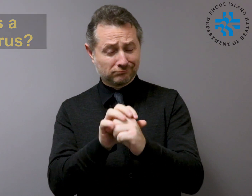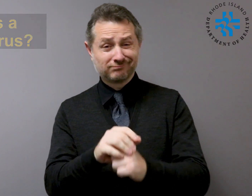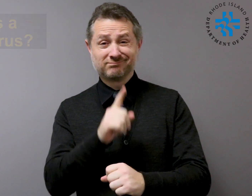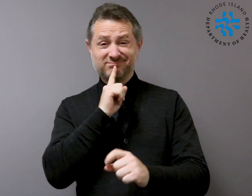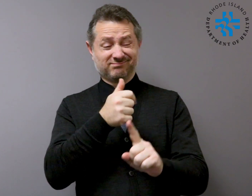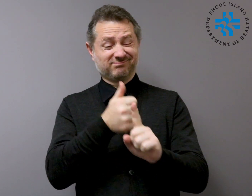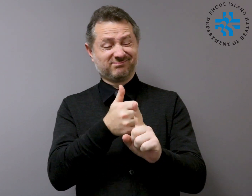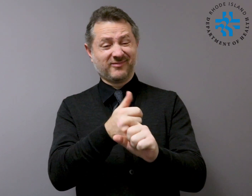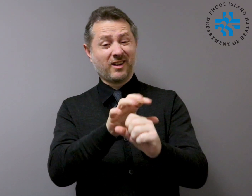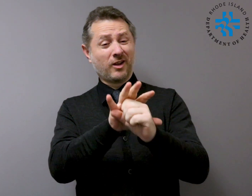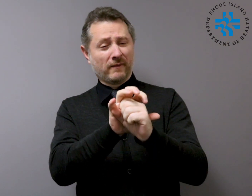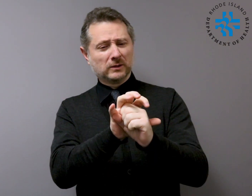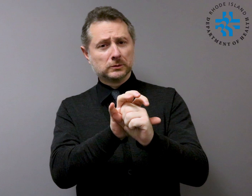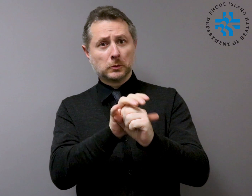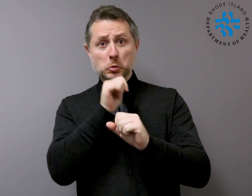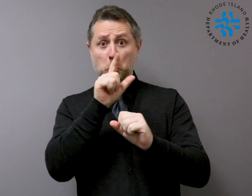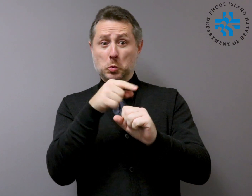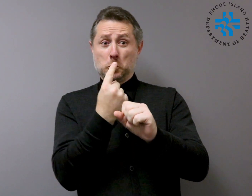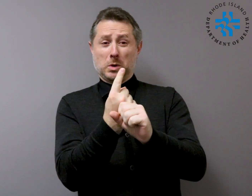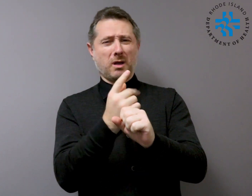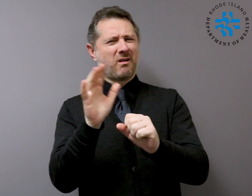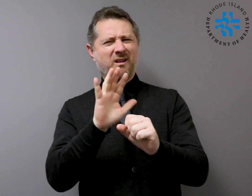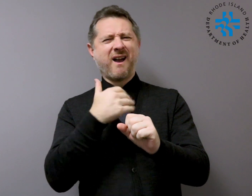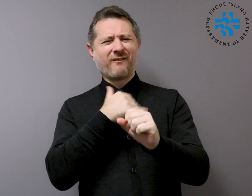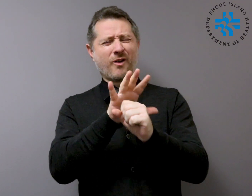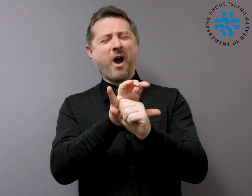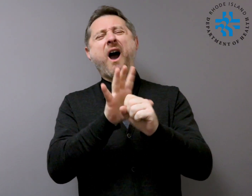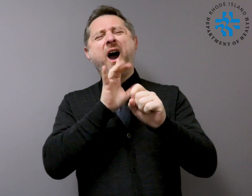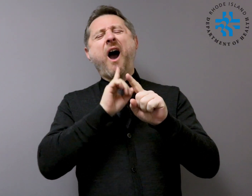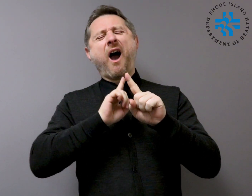Coronaviruses are a large family of viruses found in both animals and humans.